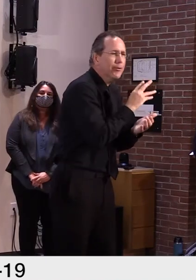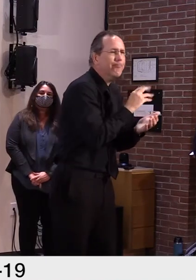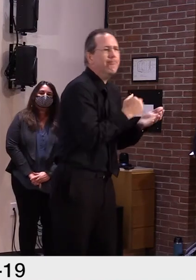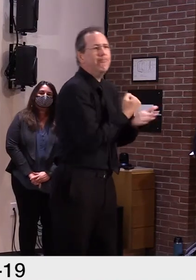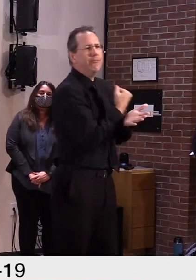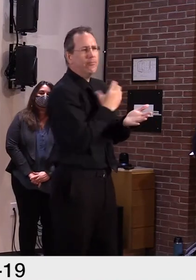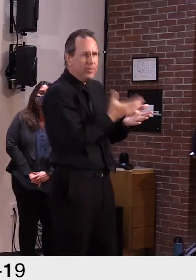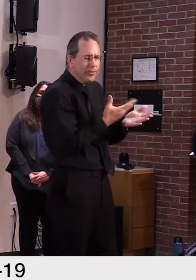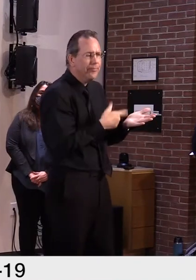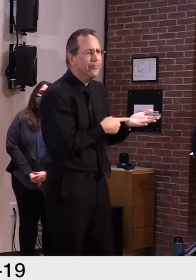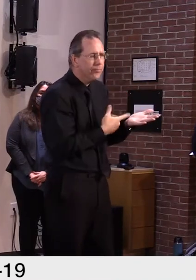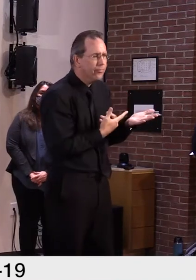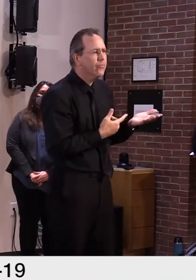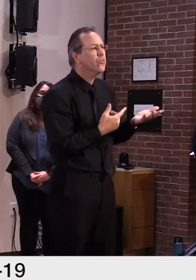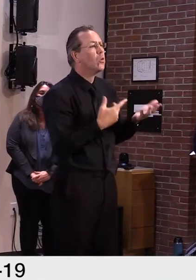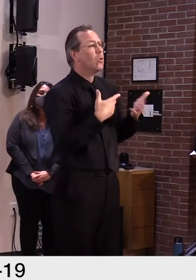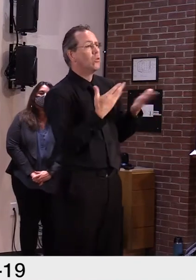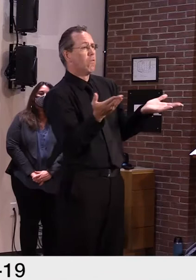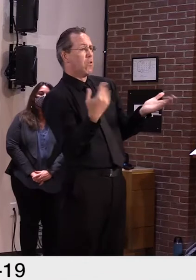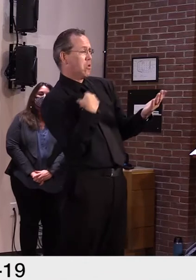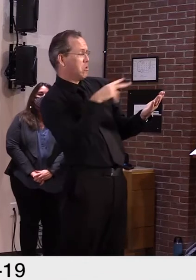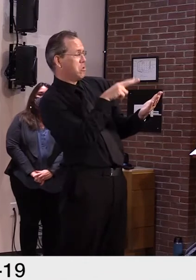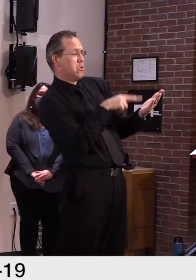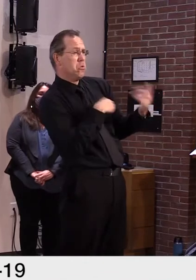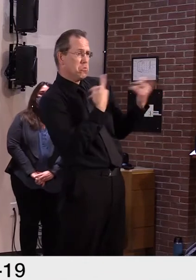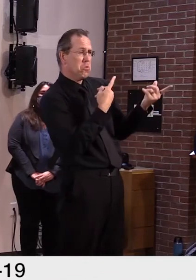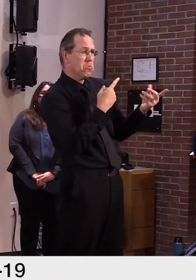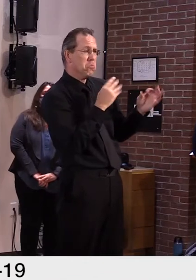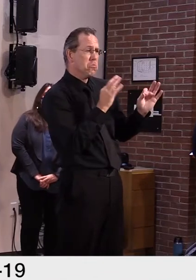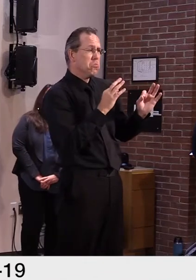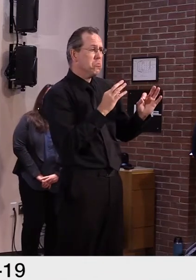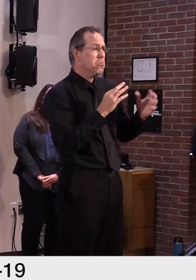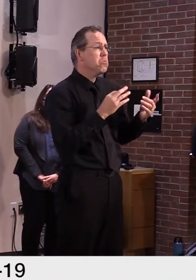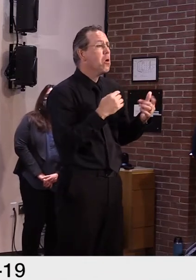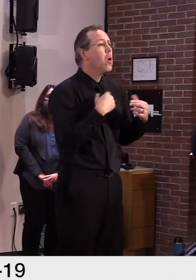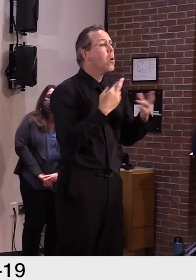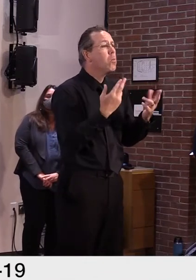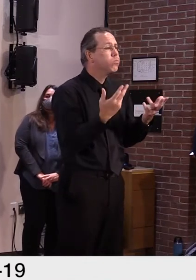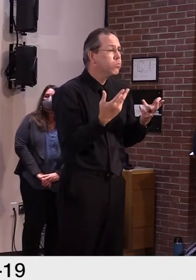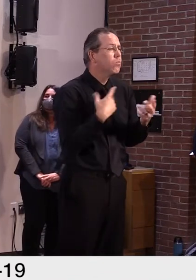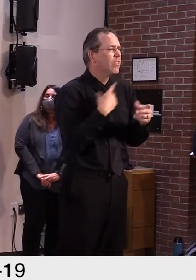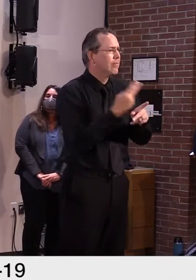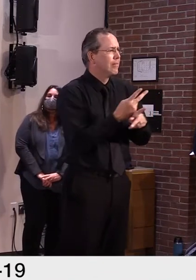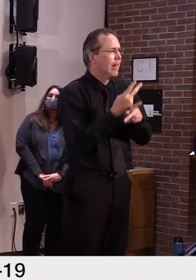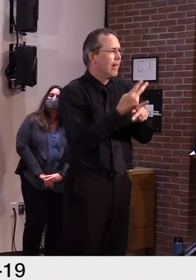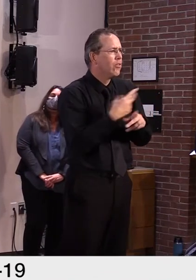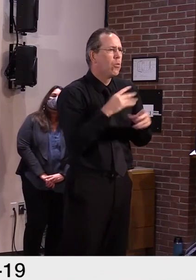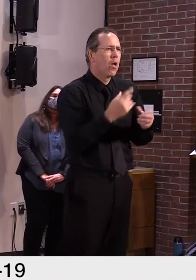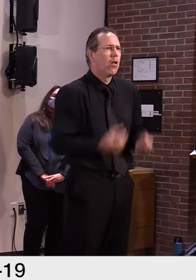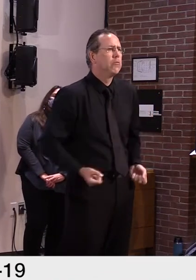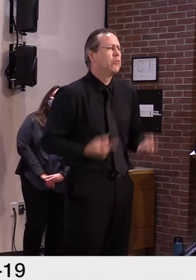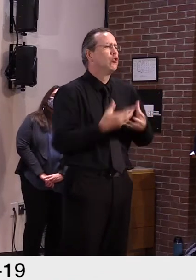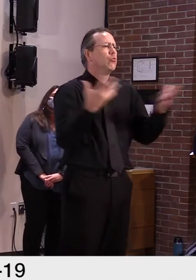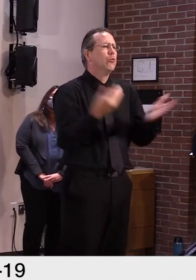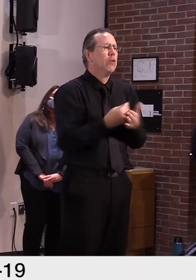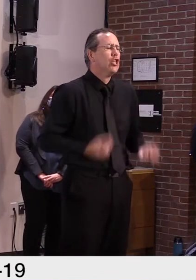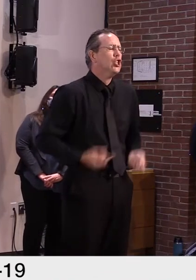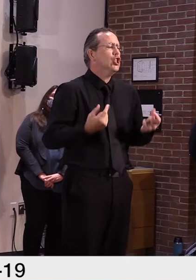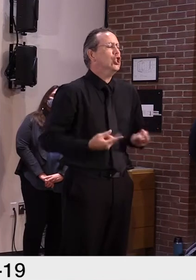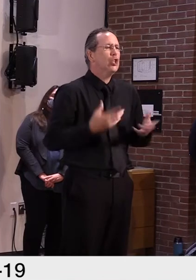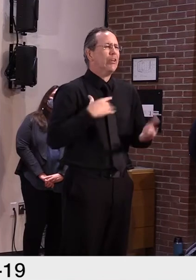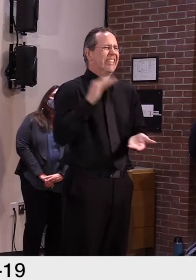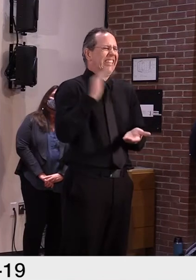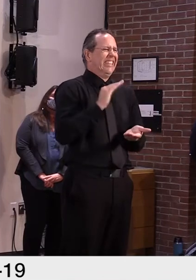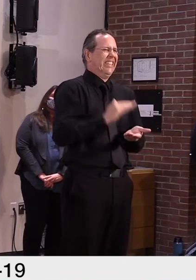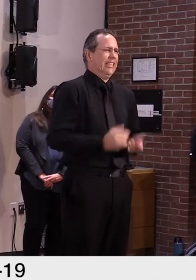think the budget looks good. We're living within our means, and it's something that I believe Vermonters can be very